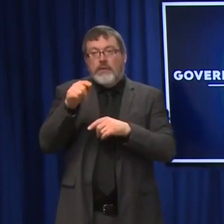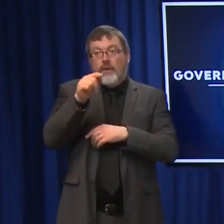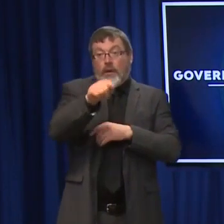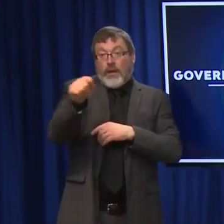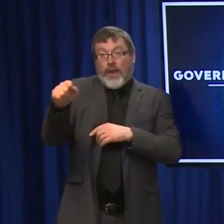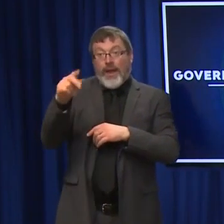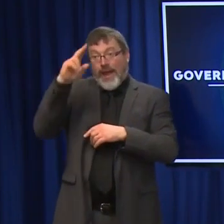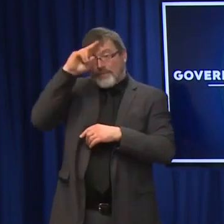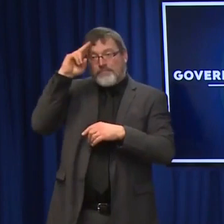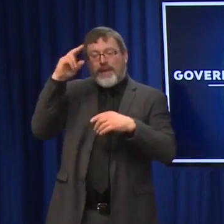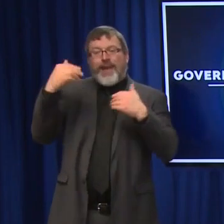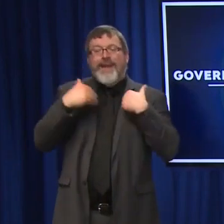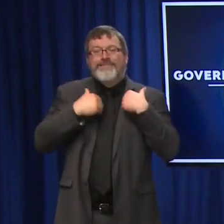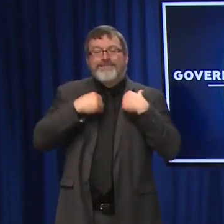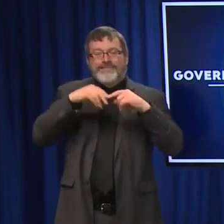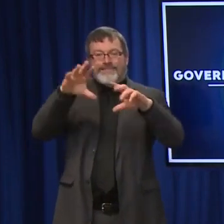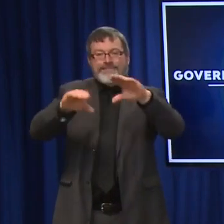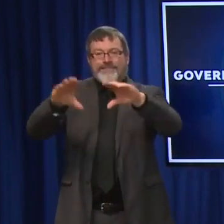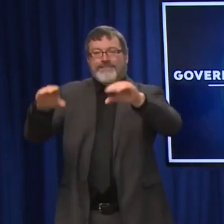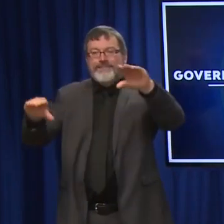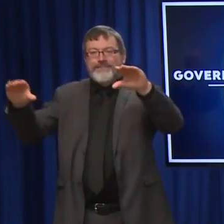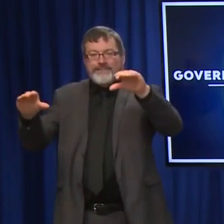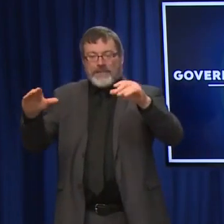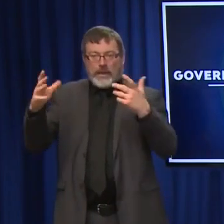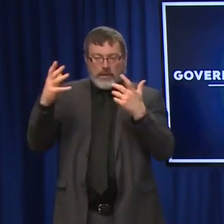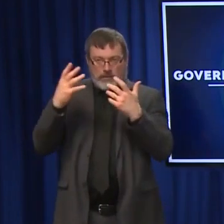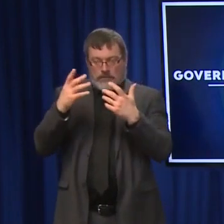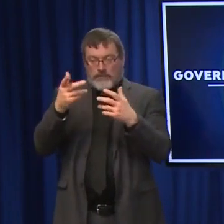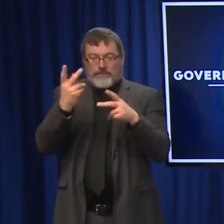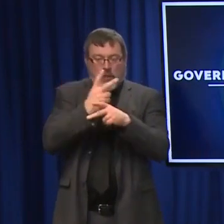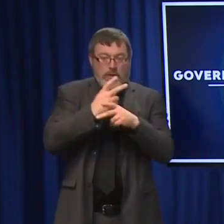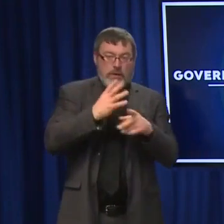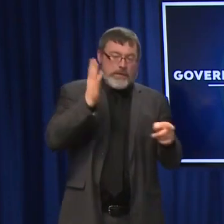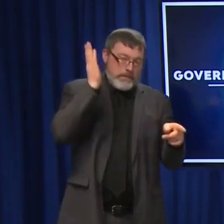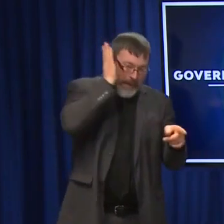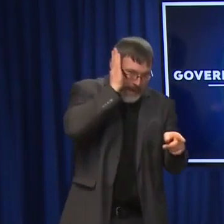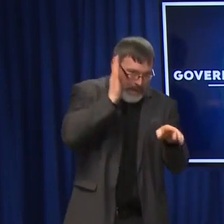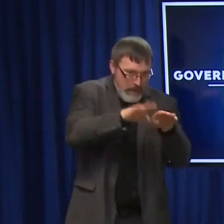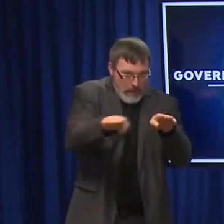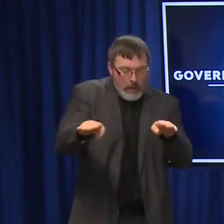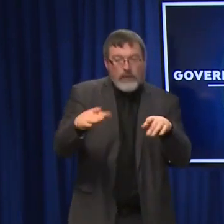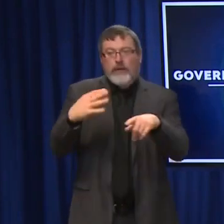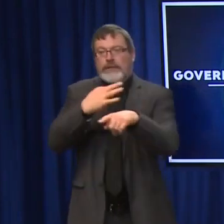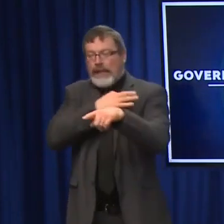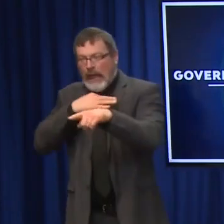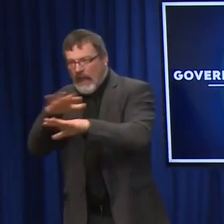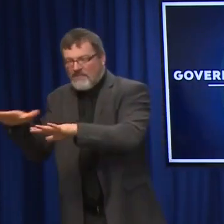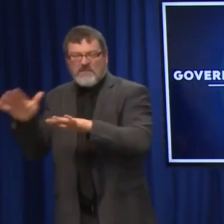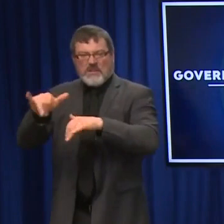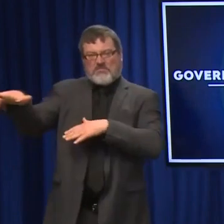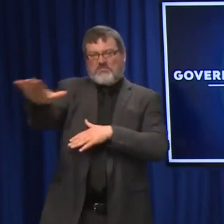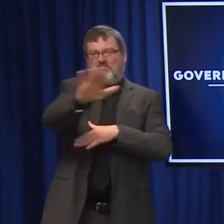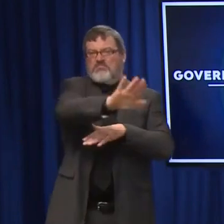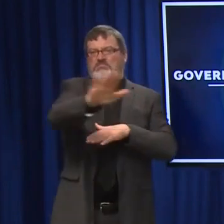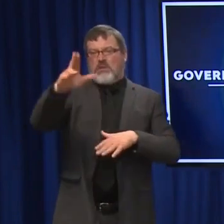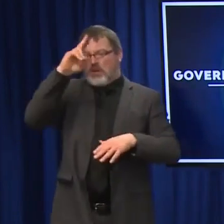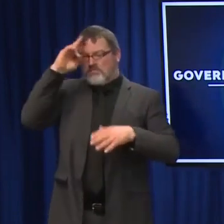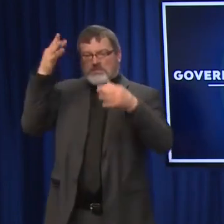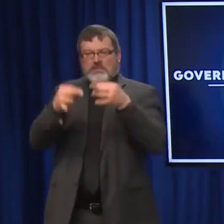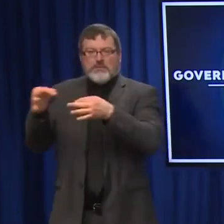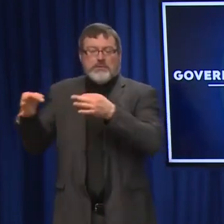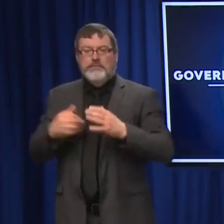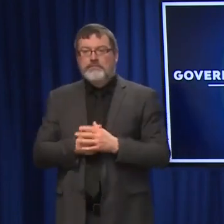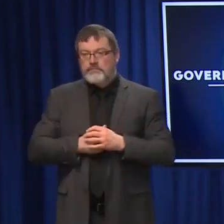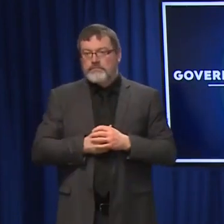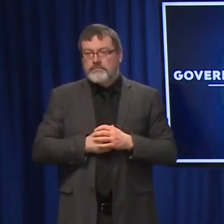to support the COVID response and the continued COVID surge. A few other programs in there that we're able to reallocate money to at the very last